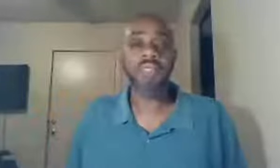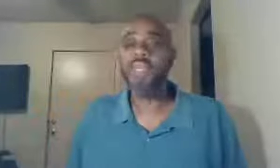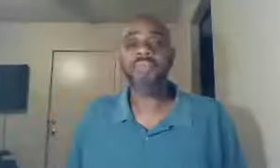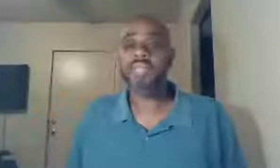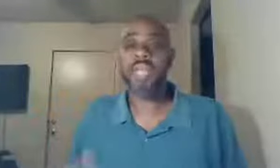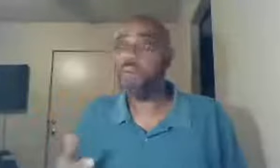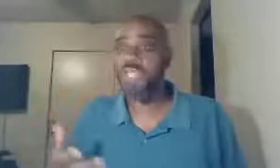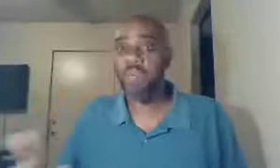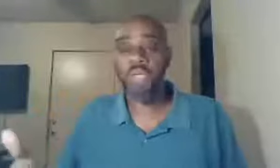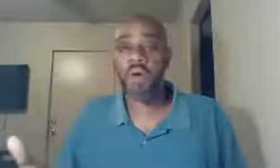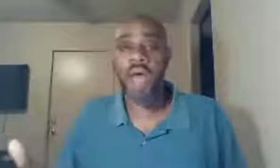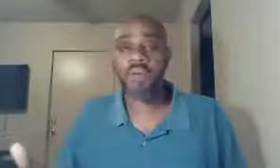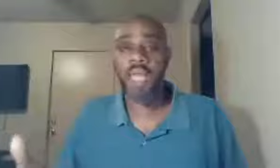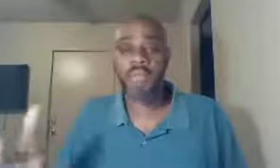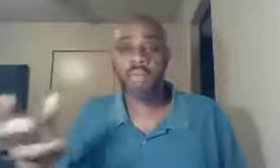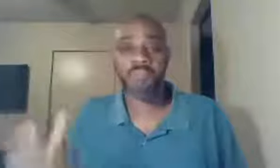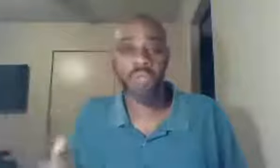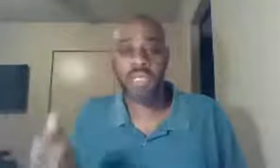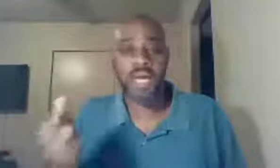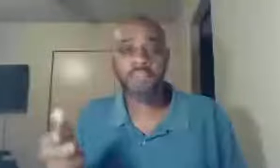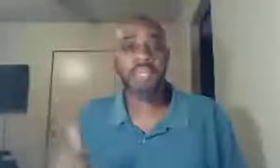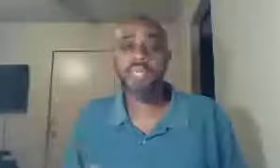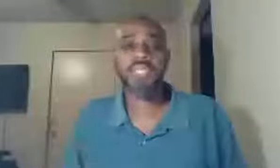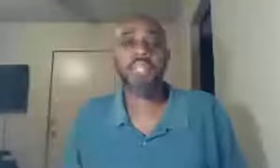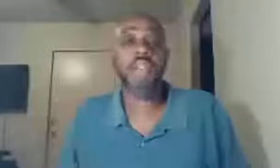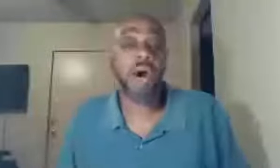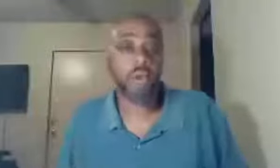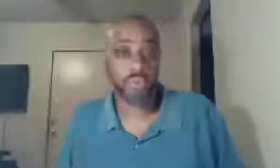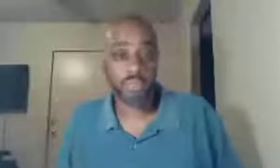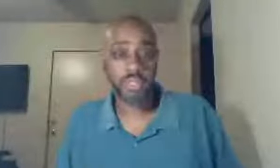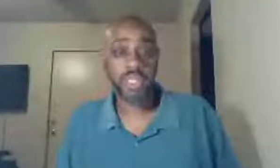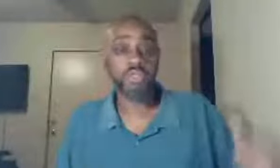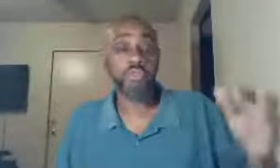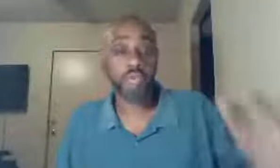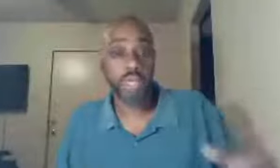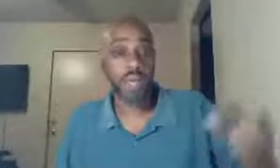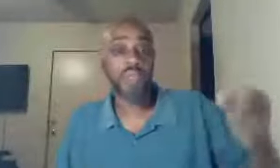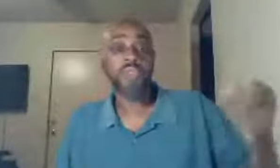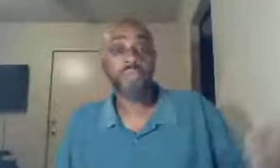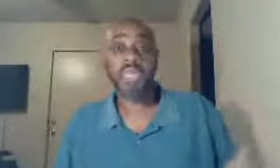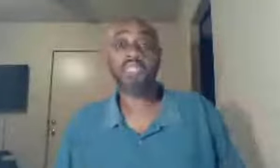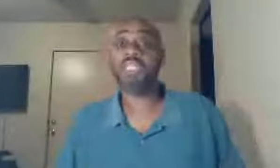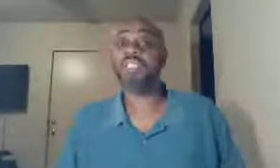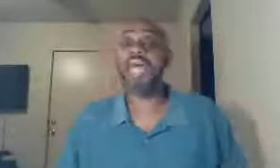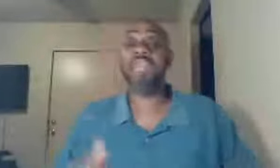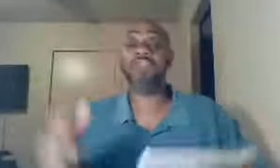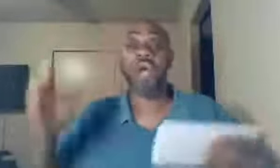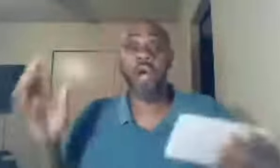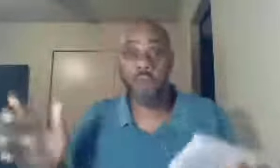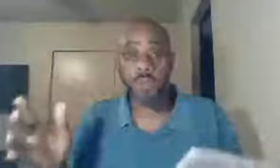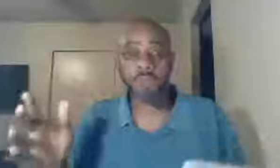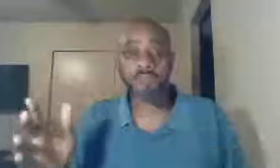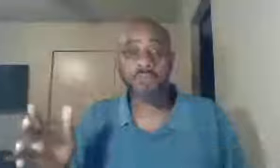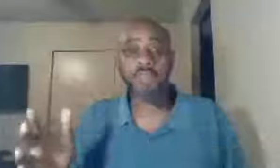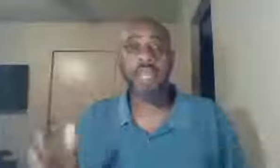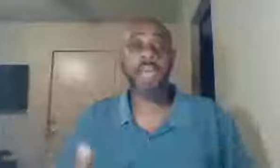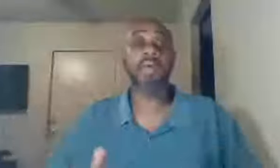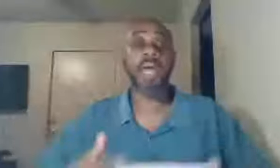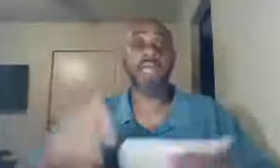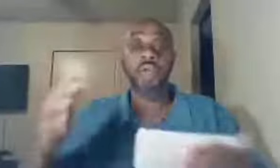they said, well shall we go out, and pull it up, he said, no, at least you pull up the wheat, just let it grow, and let it grow,